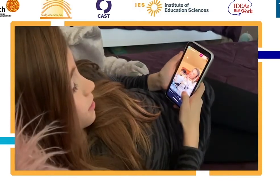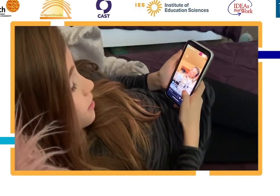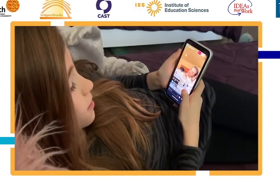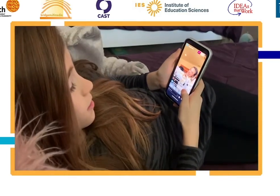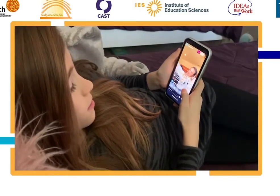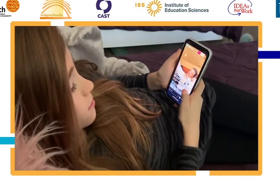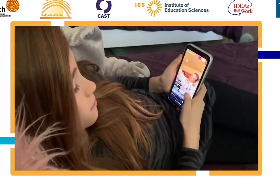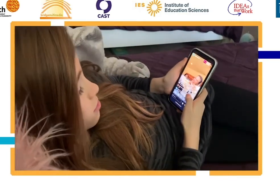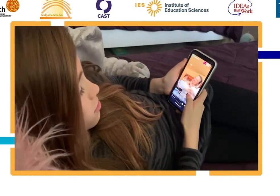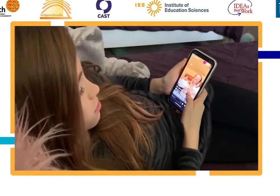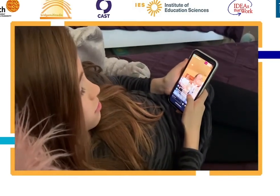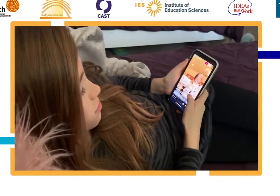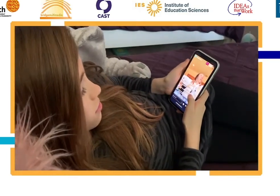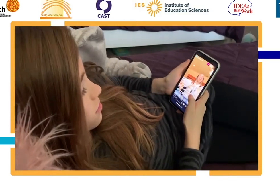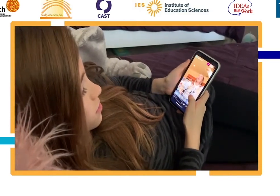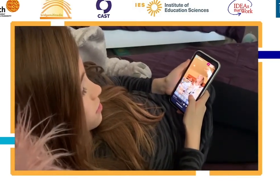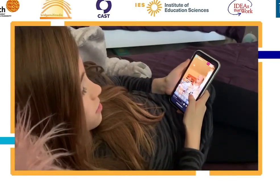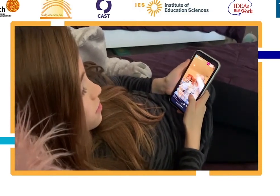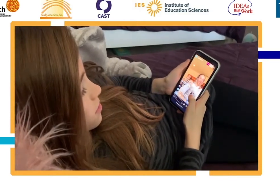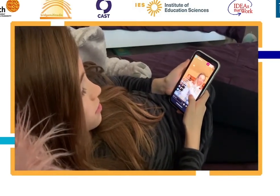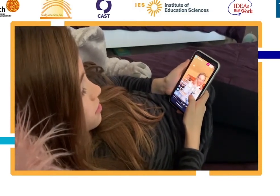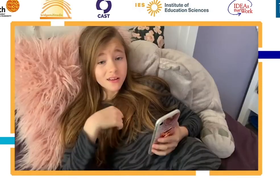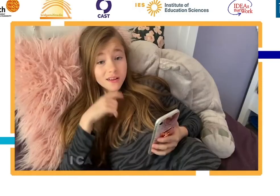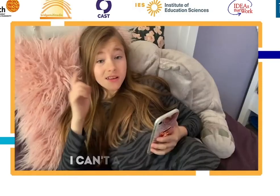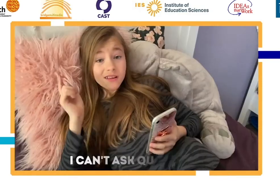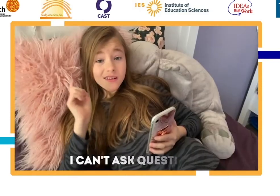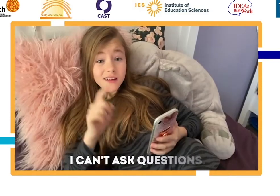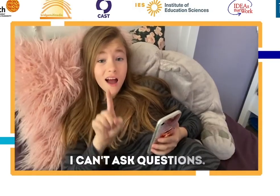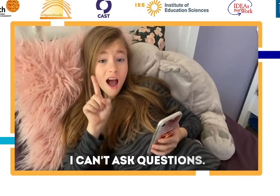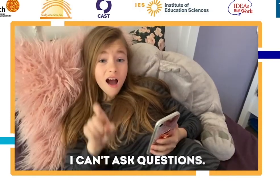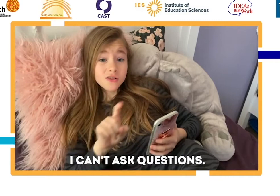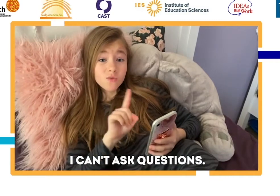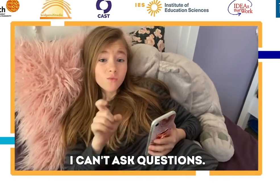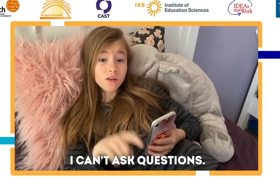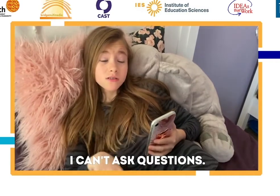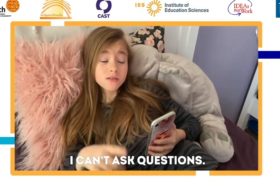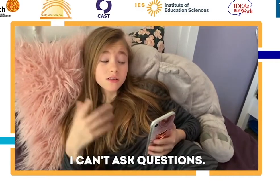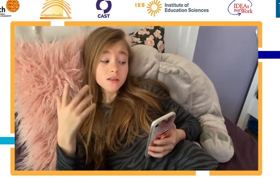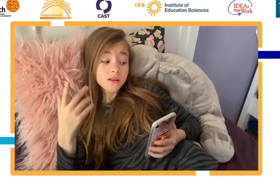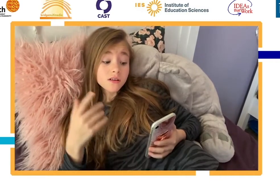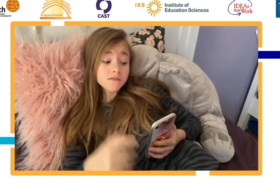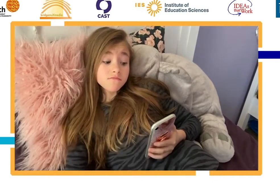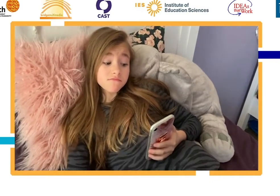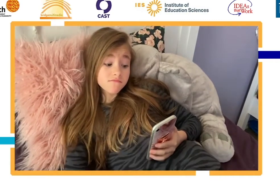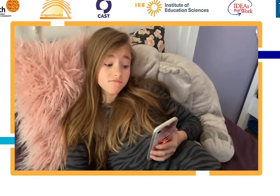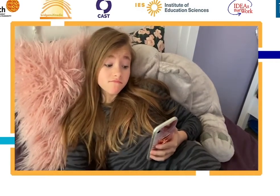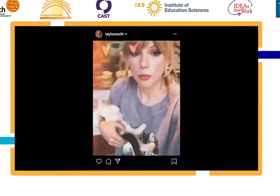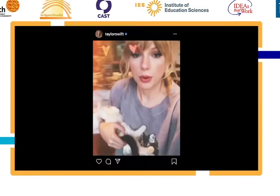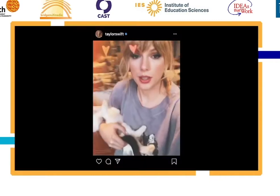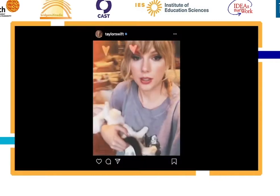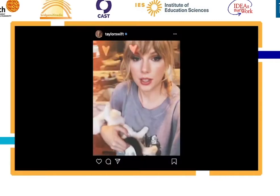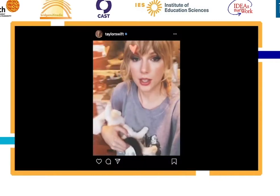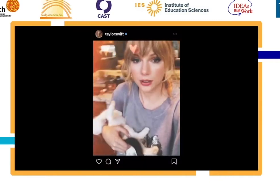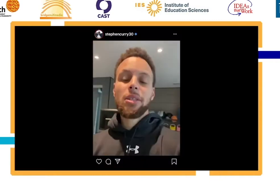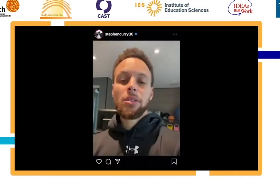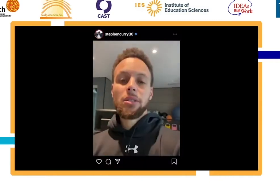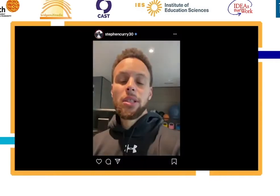I can't ask questions. But, you know. Certainty,